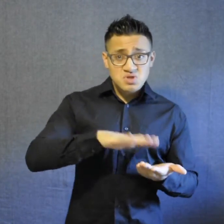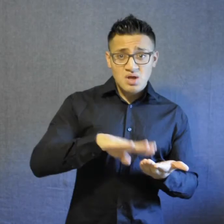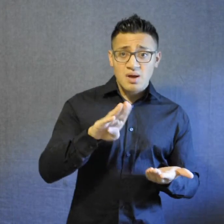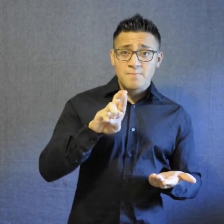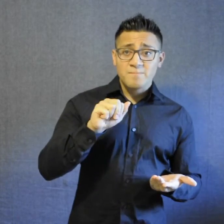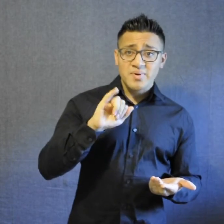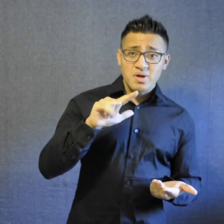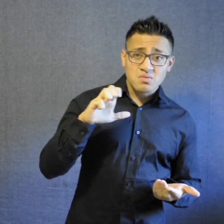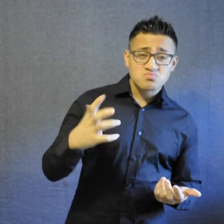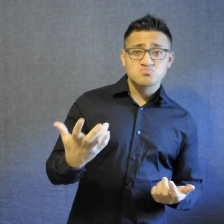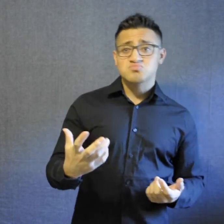or braille devices.